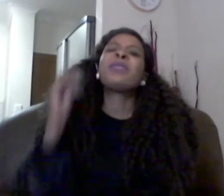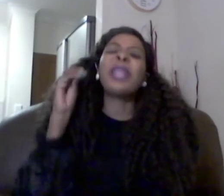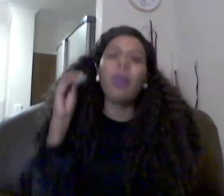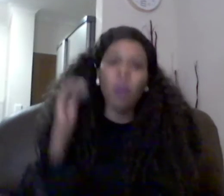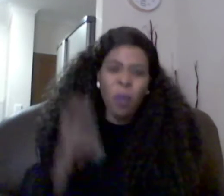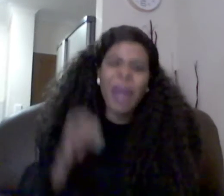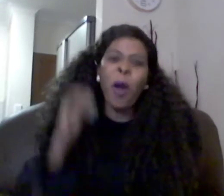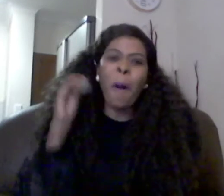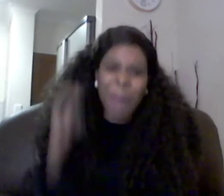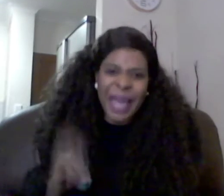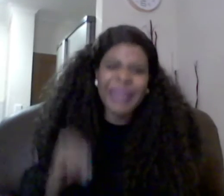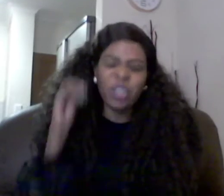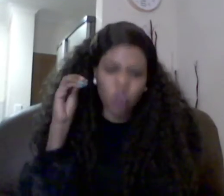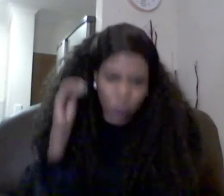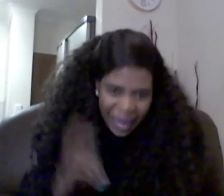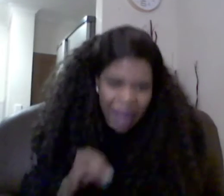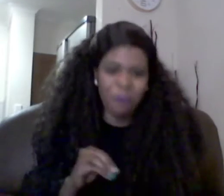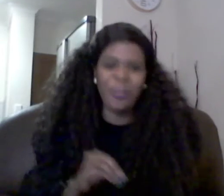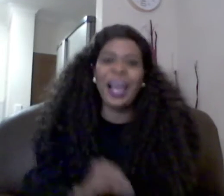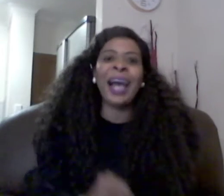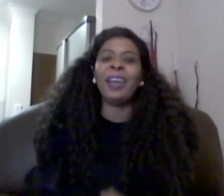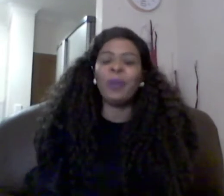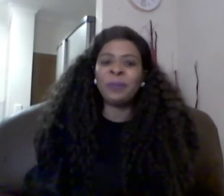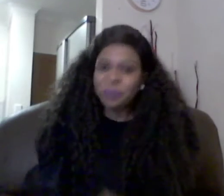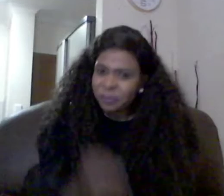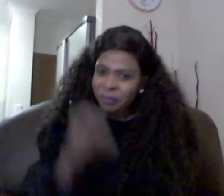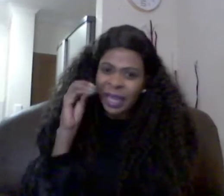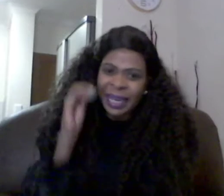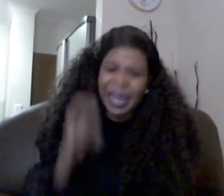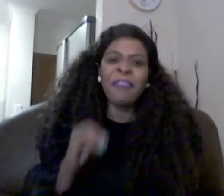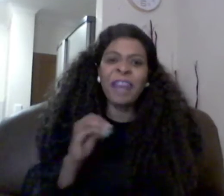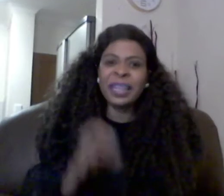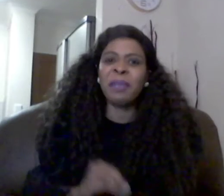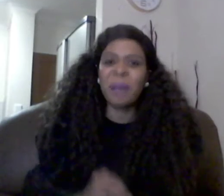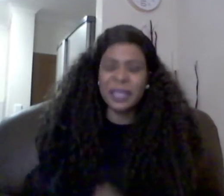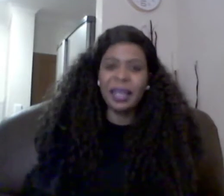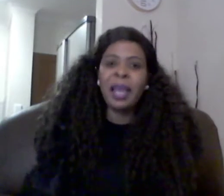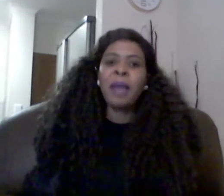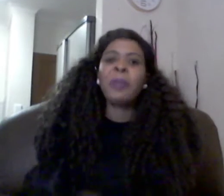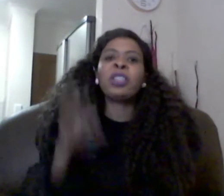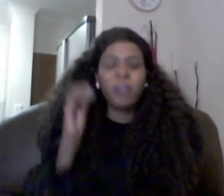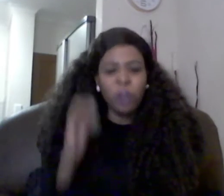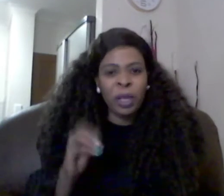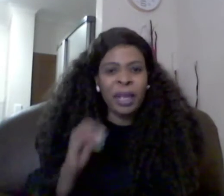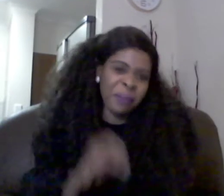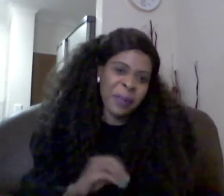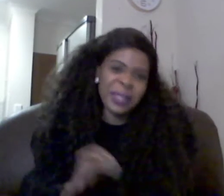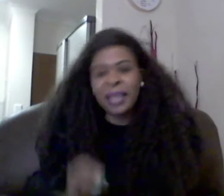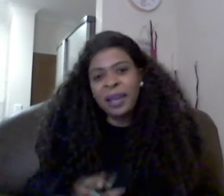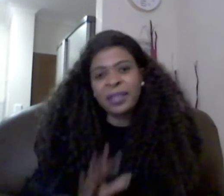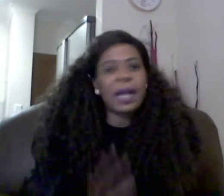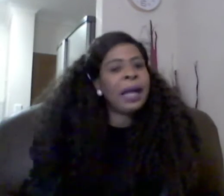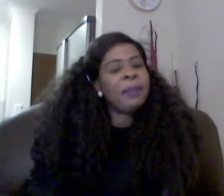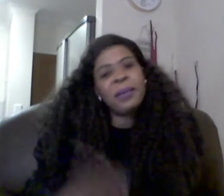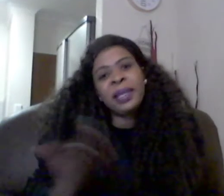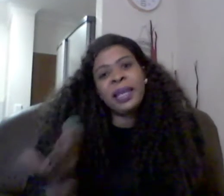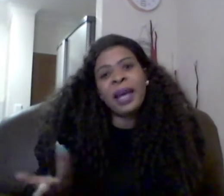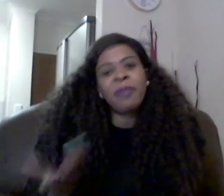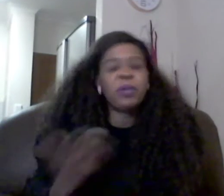be the woman or men that you love hallelujah love hundred percent because if you don't love a person now you say ah maybe the love will